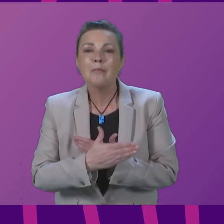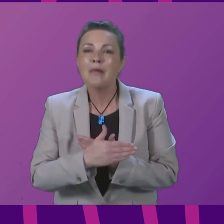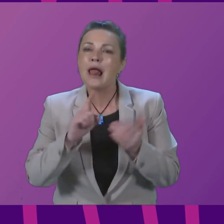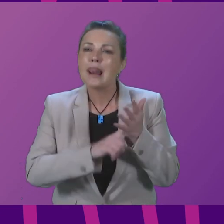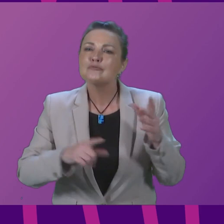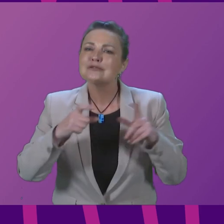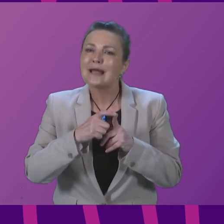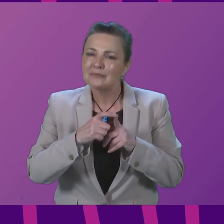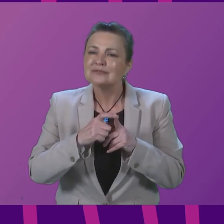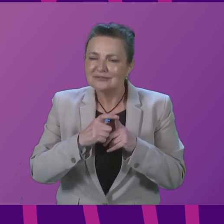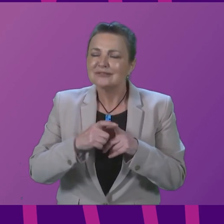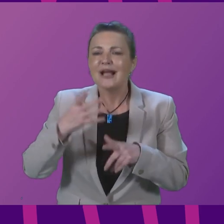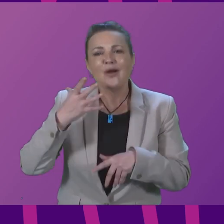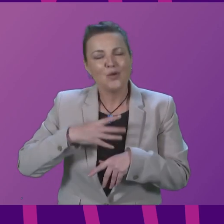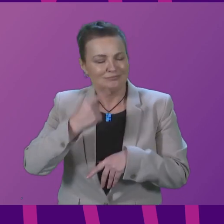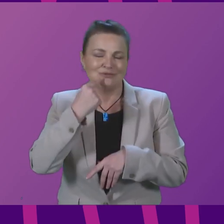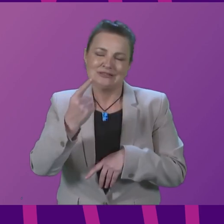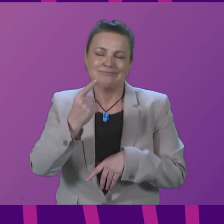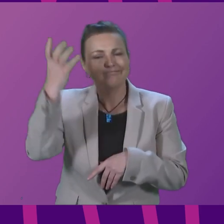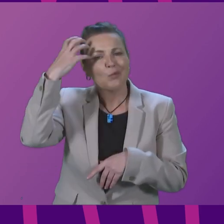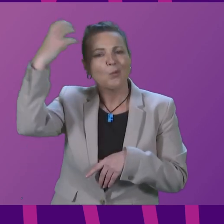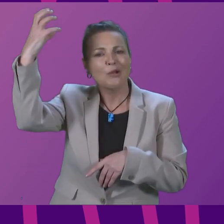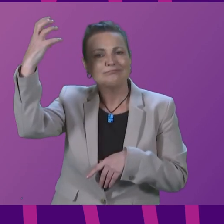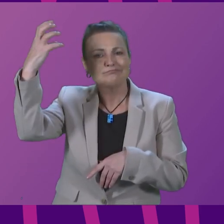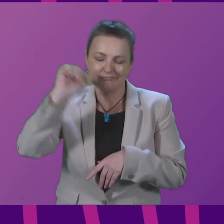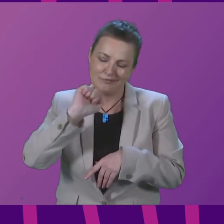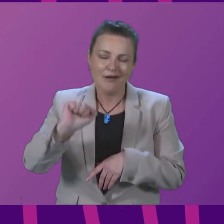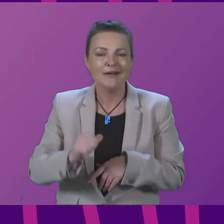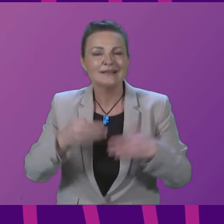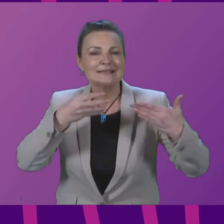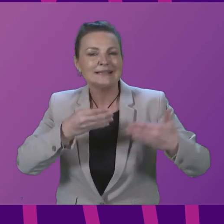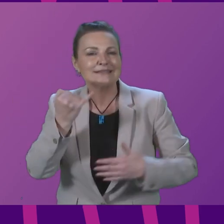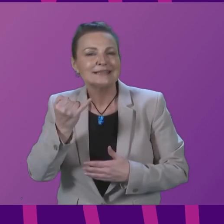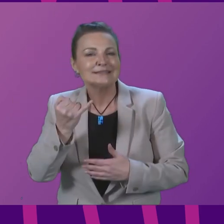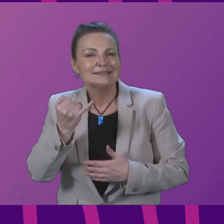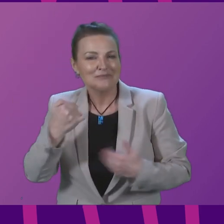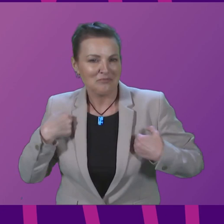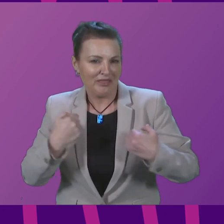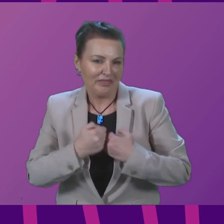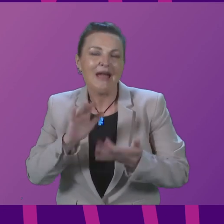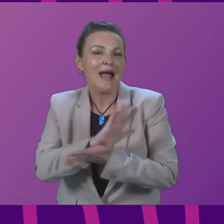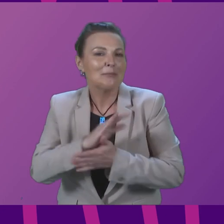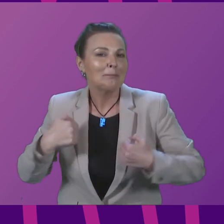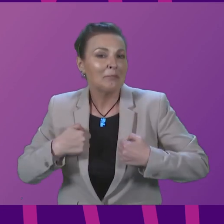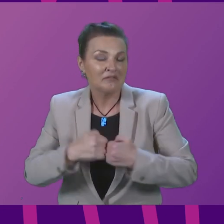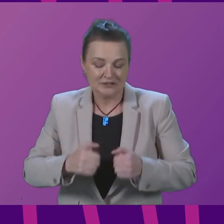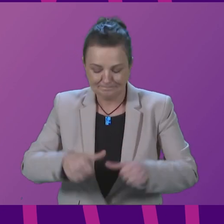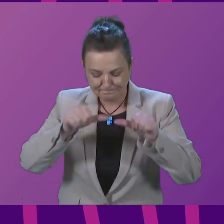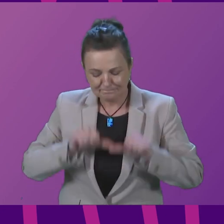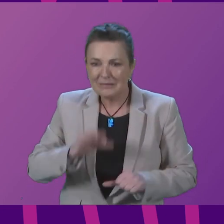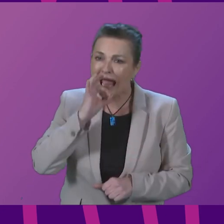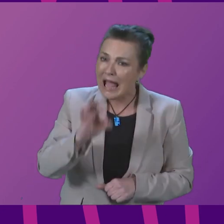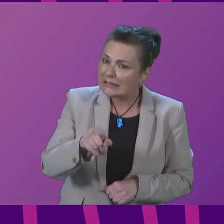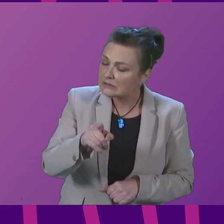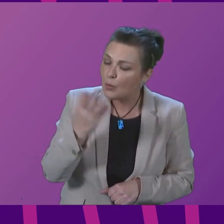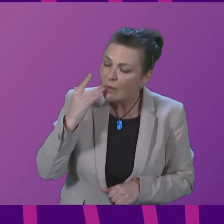the good wishes expressed by the Chamber to Her Majesty the Queen on the occasion of her 96th birthday to ask the First Minister when the Cabinet will next meet?